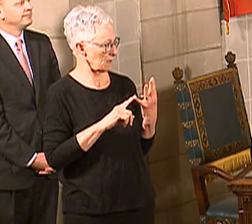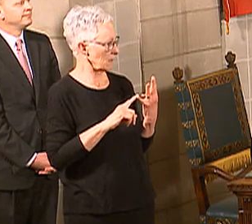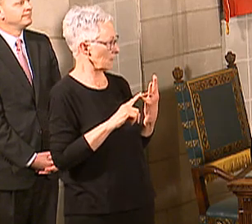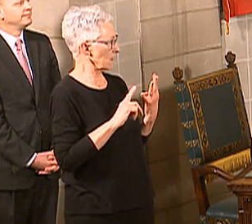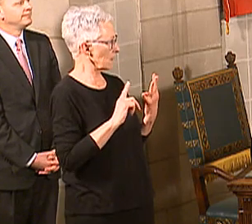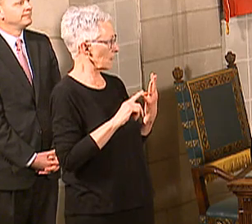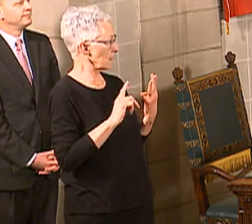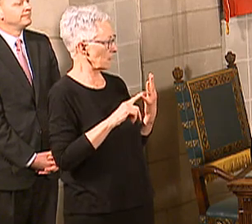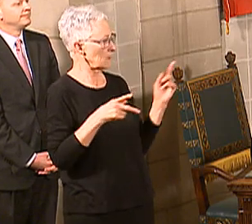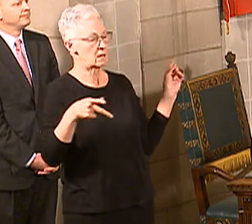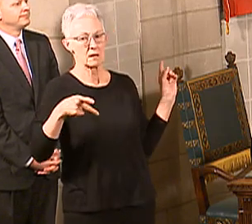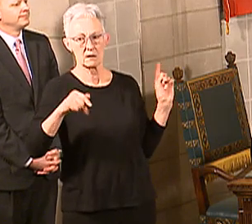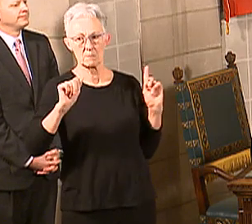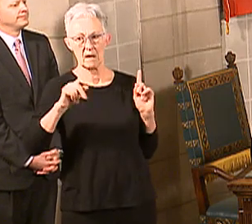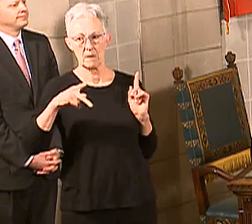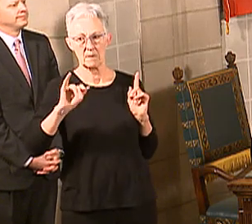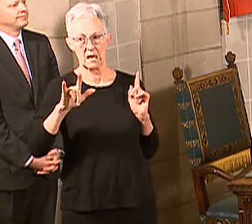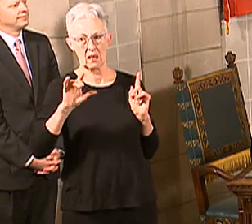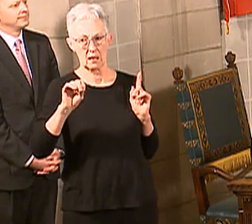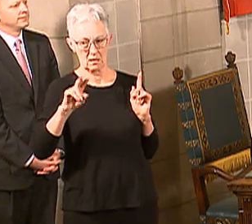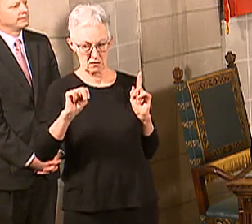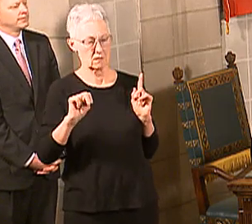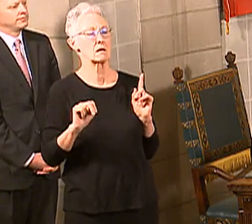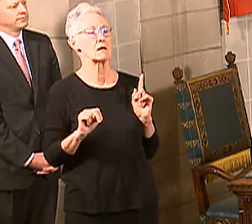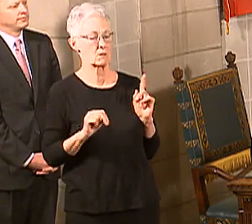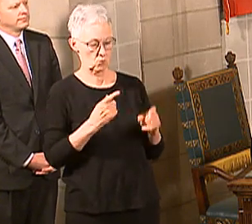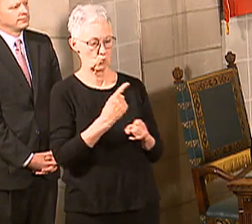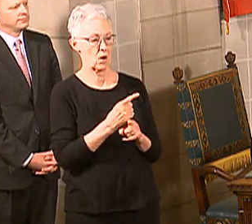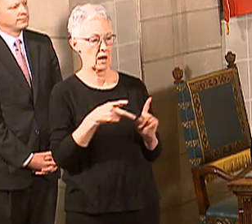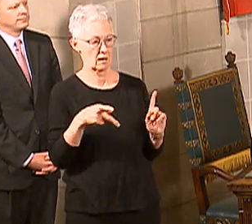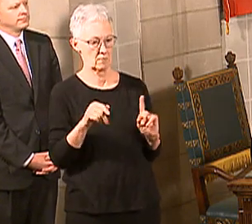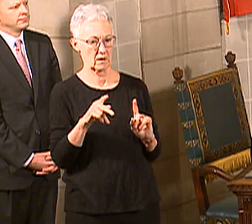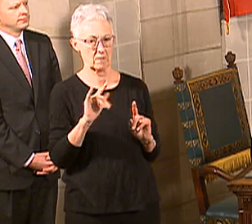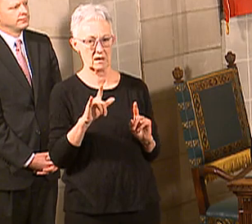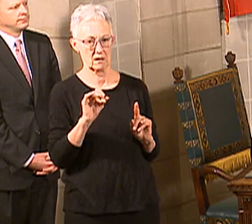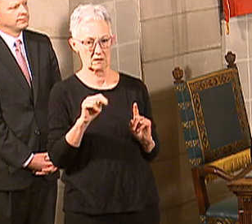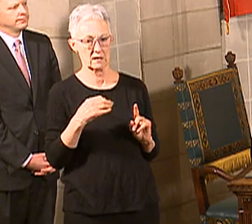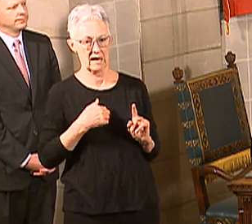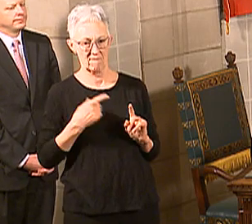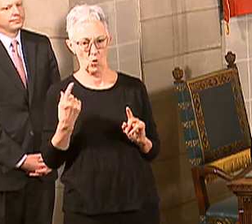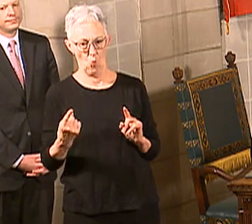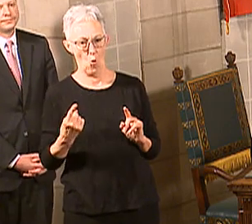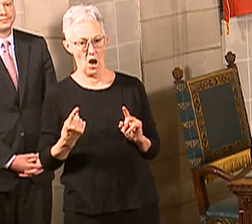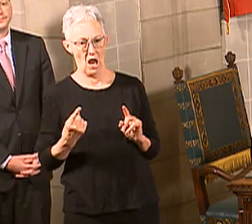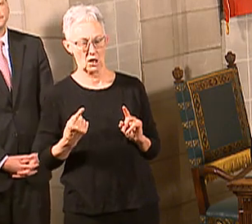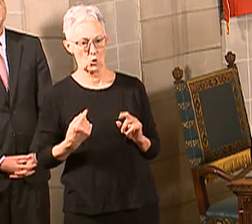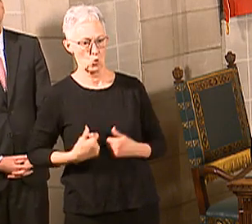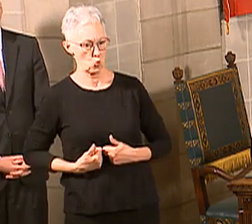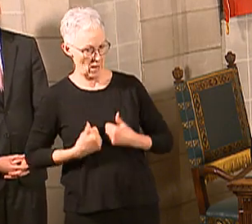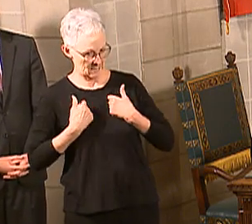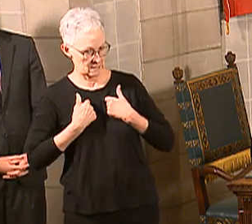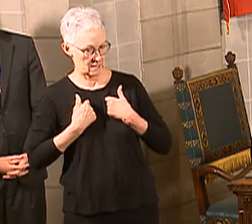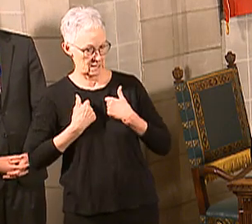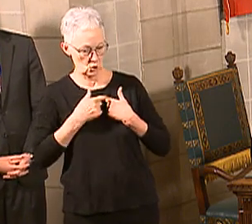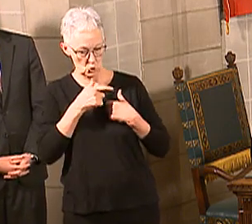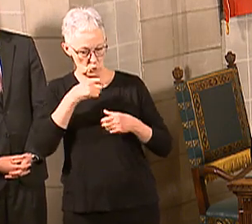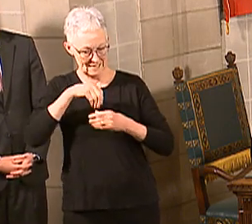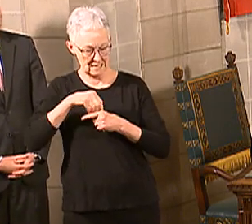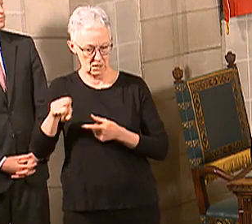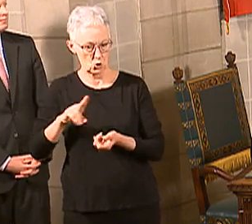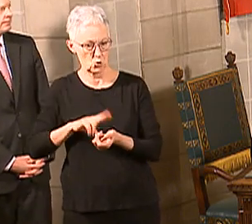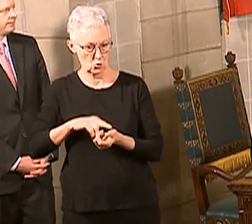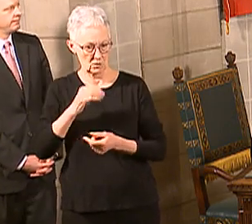fourth one. Papillion has had one resident there, too. So those are residents. And four